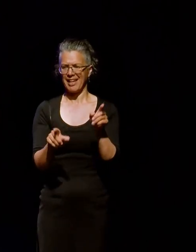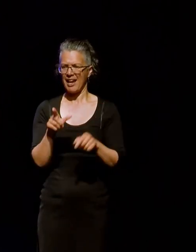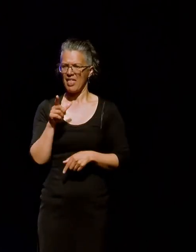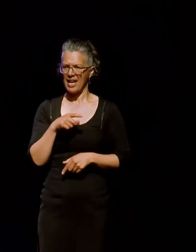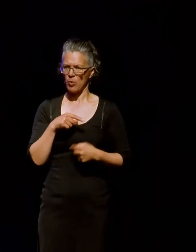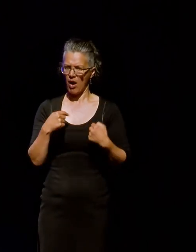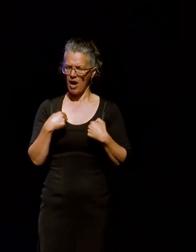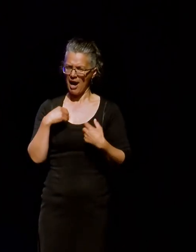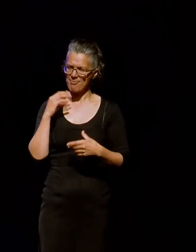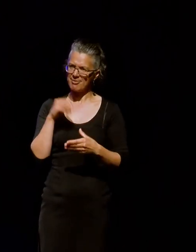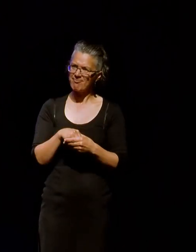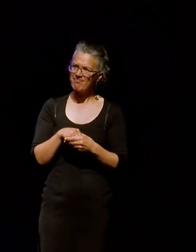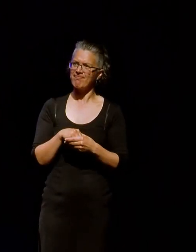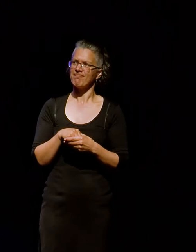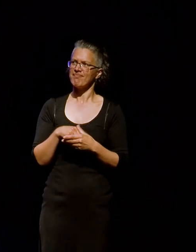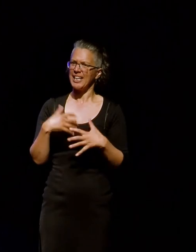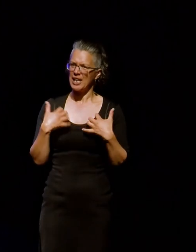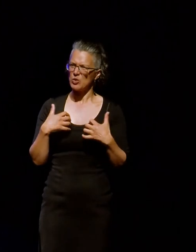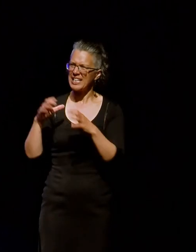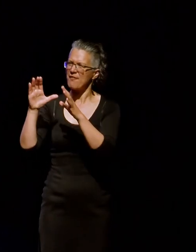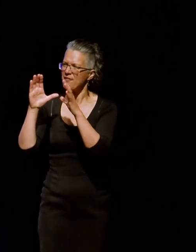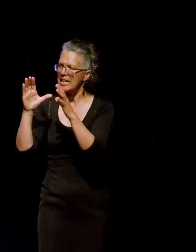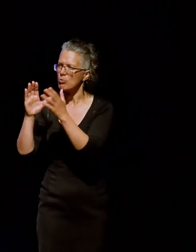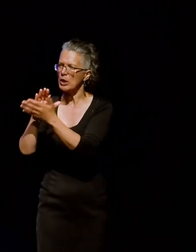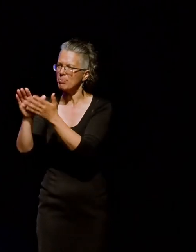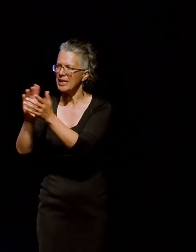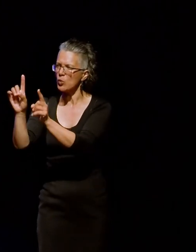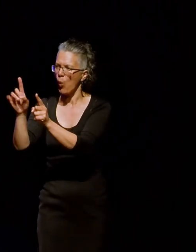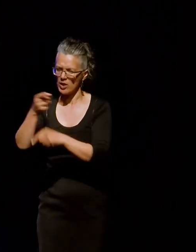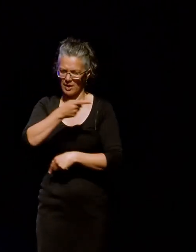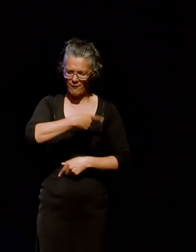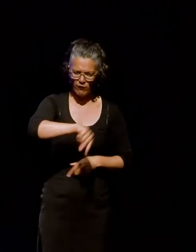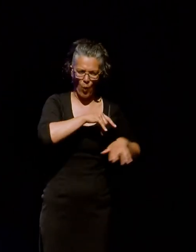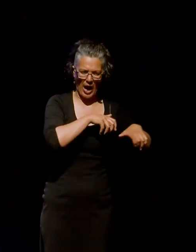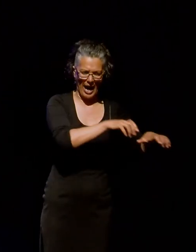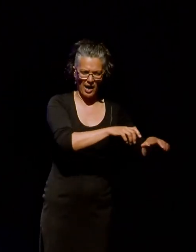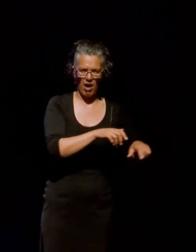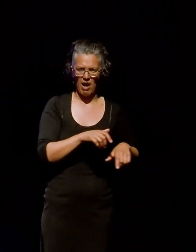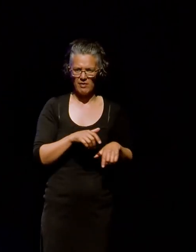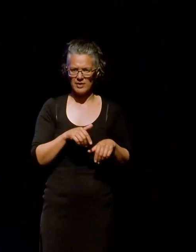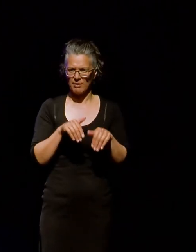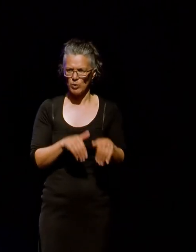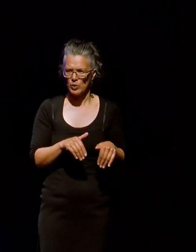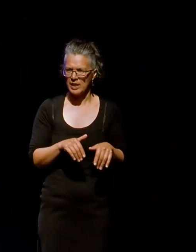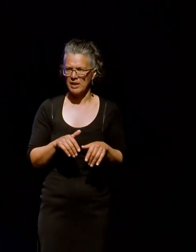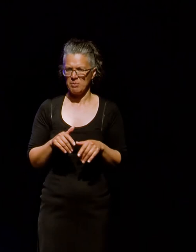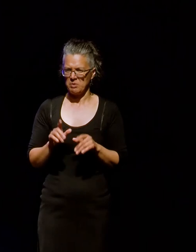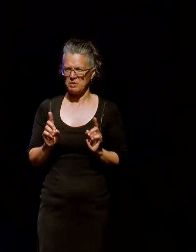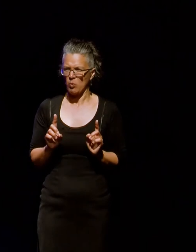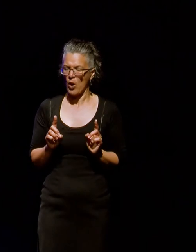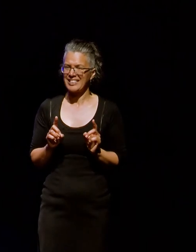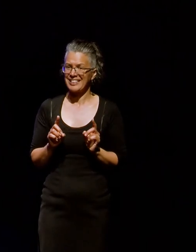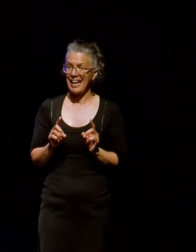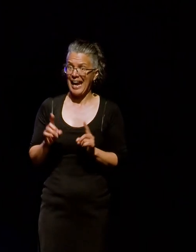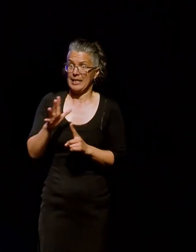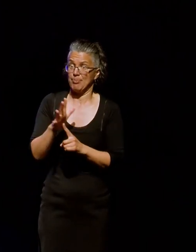quite interested about what Facebook means for archives and libraries and especially for collecting. So I'm